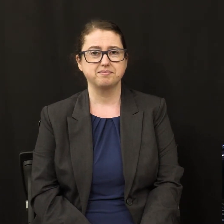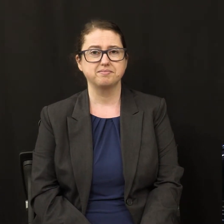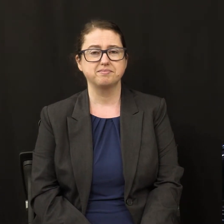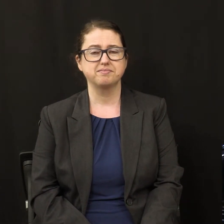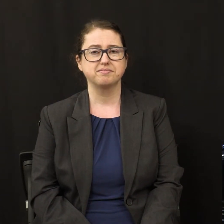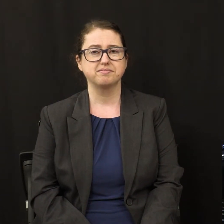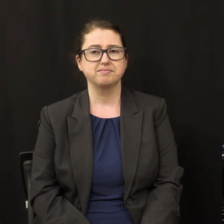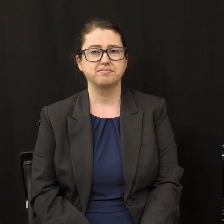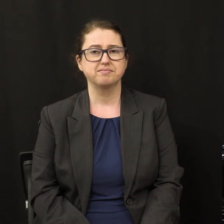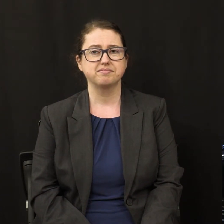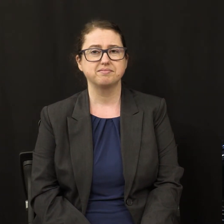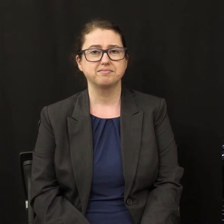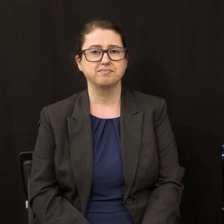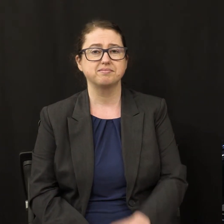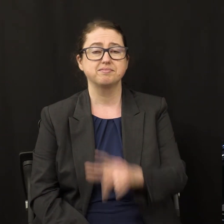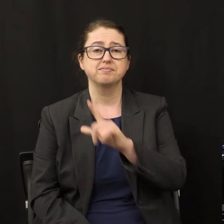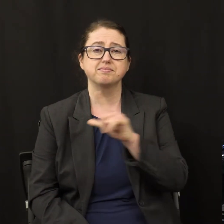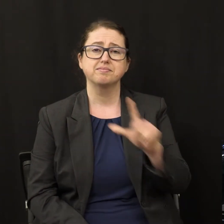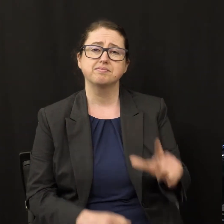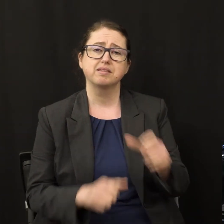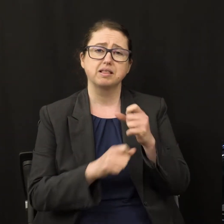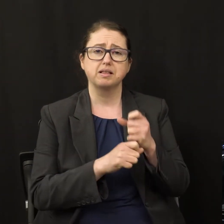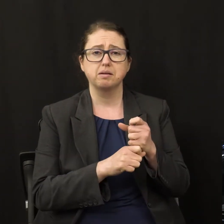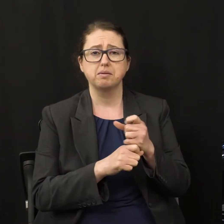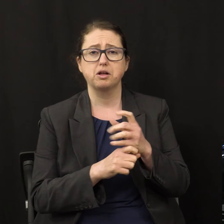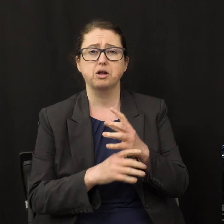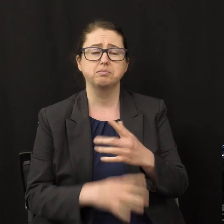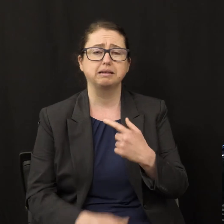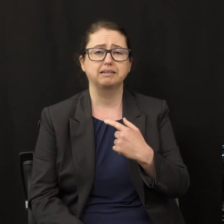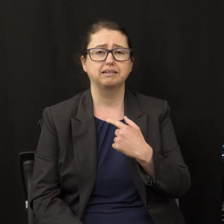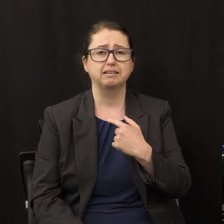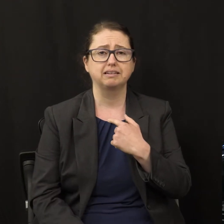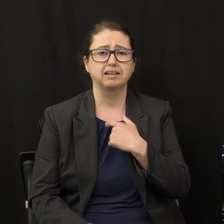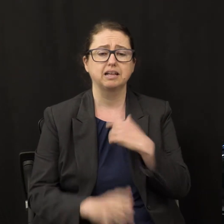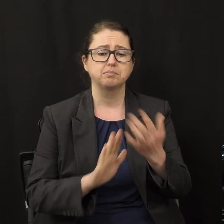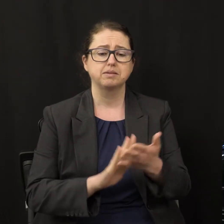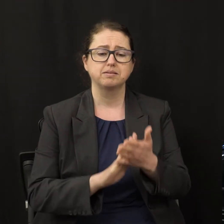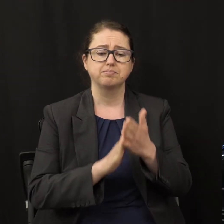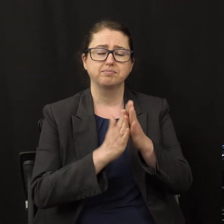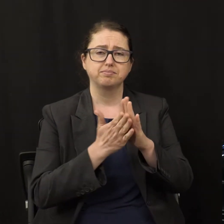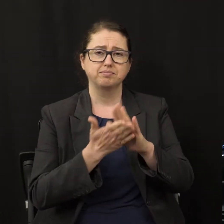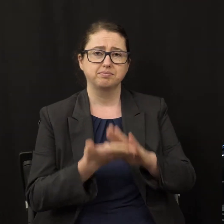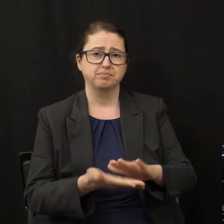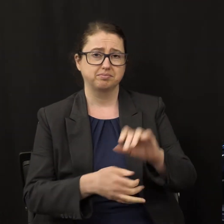Lord, prepare me to be a sanctuary,